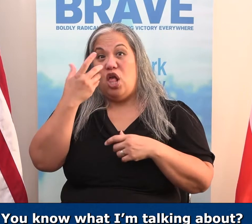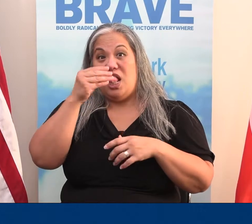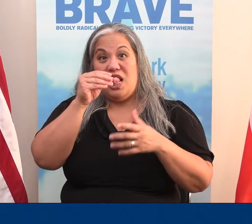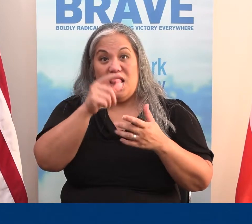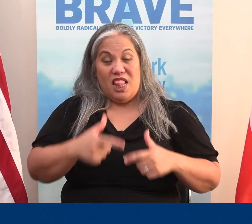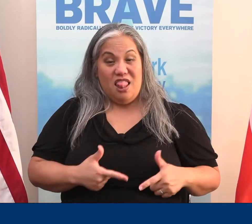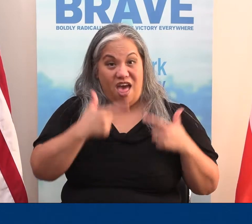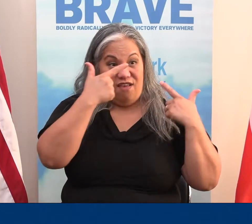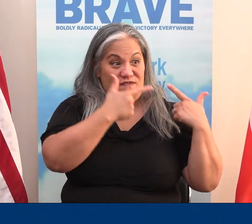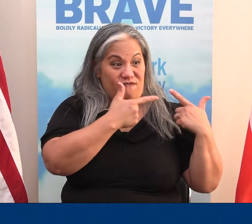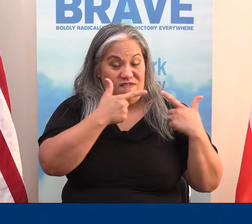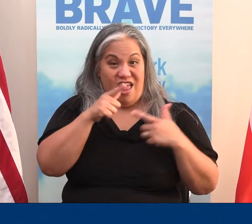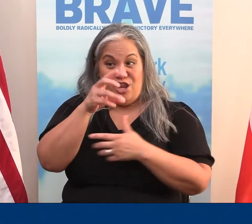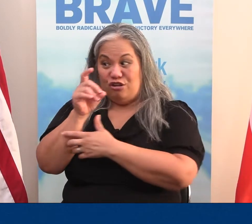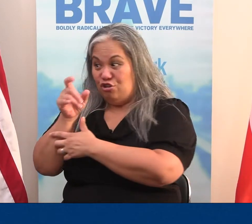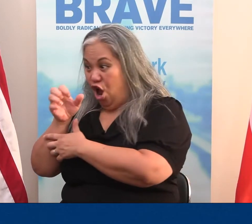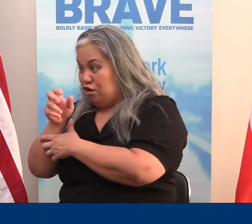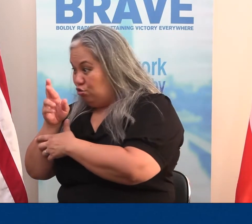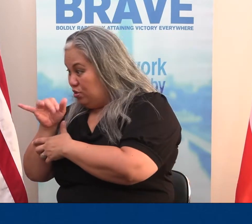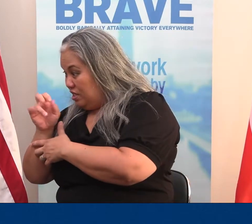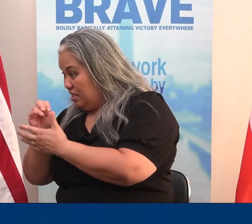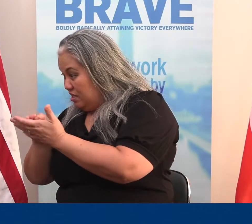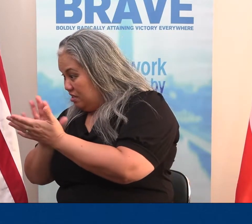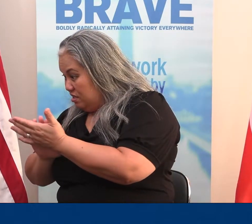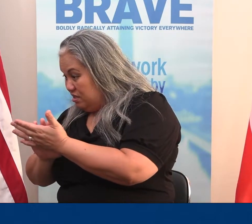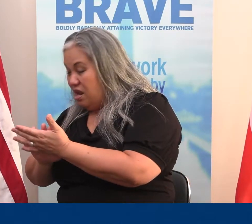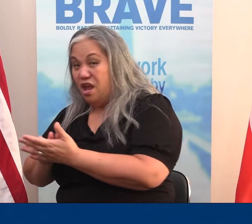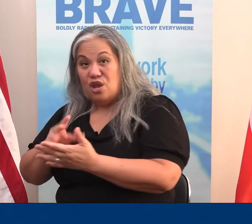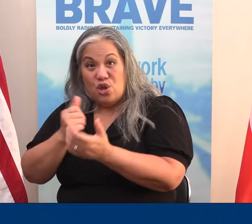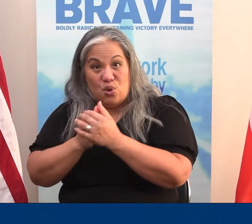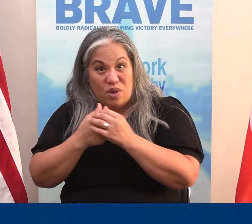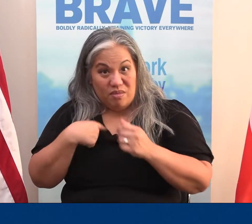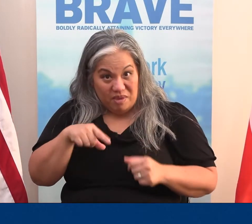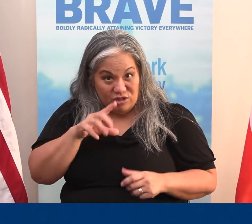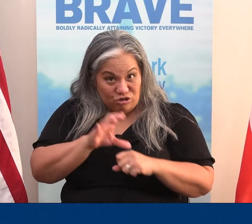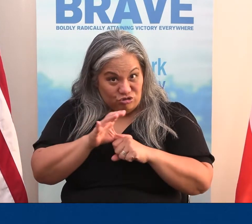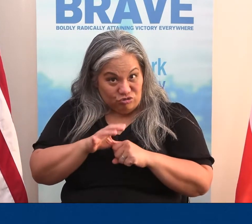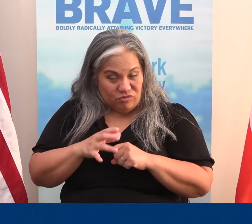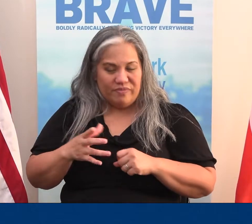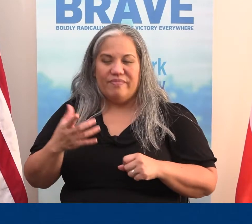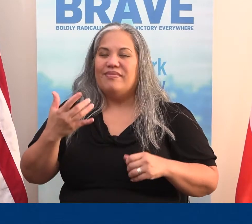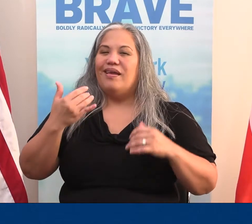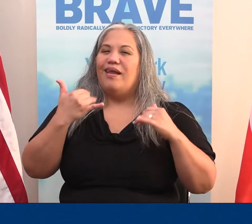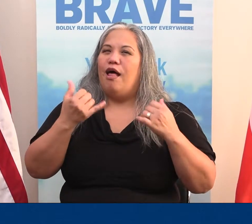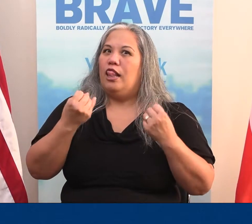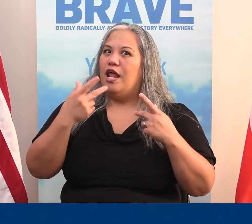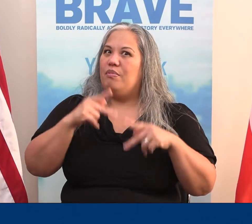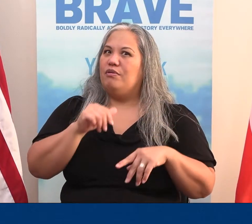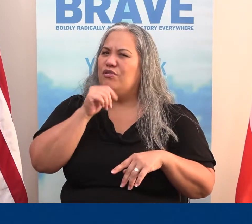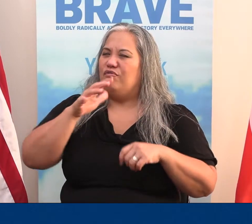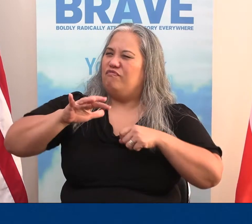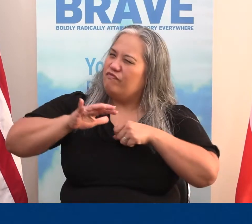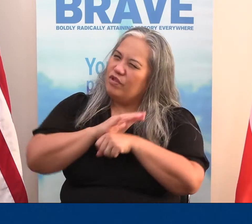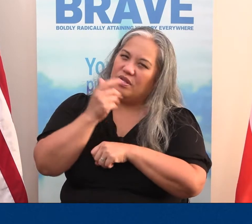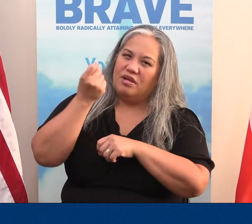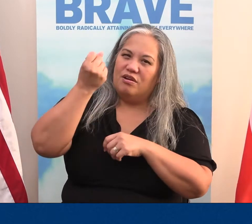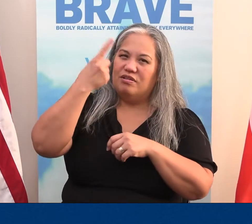is true. You want your life and your doctrine. Are you with me here, church? Now, a lot of people don't fully